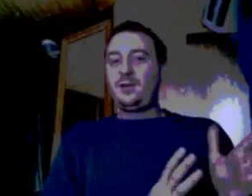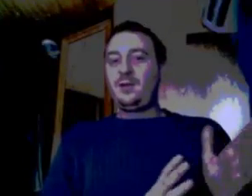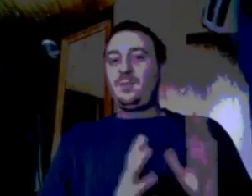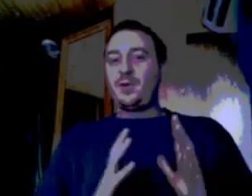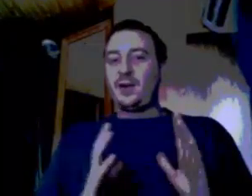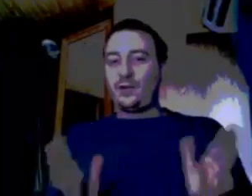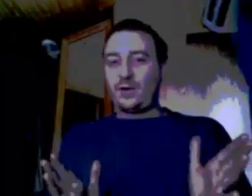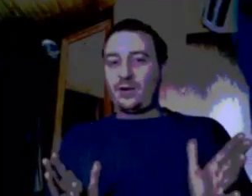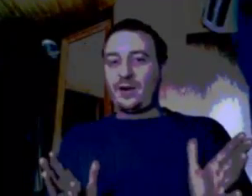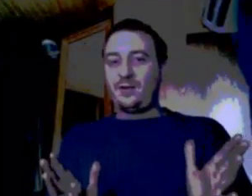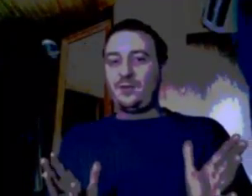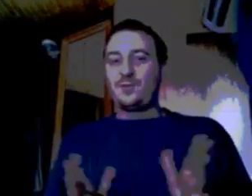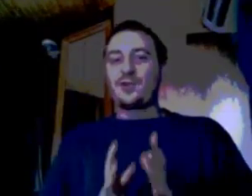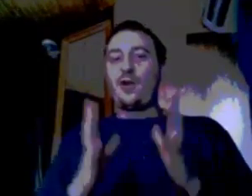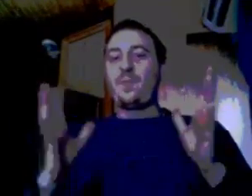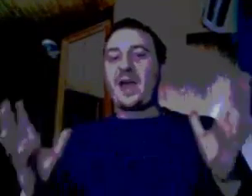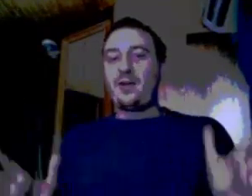but Hillary Clinton was all about.